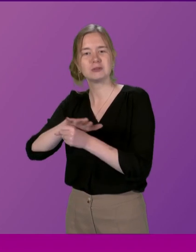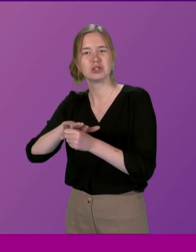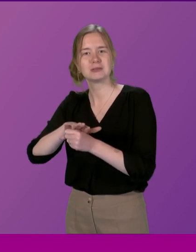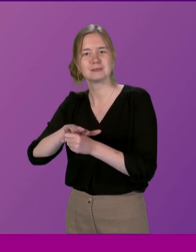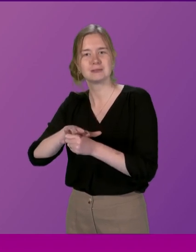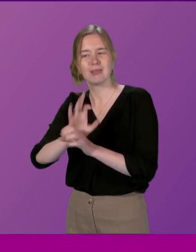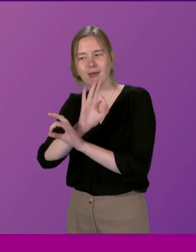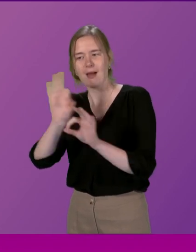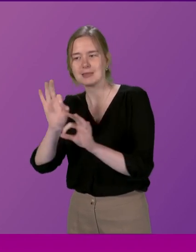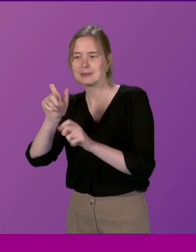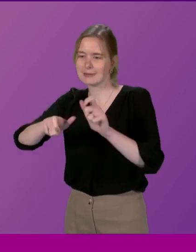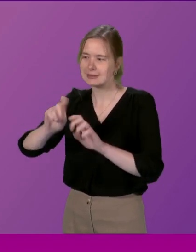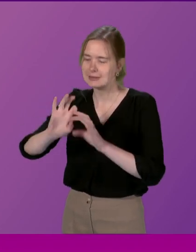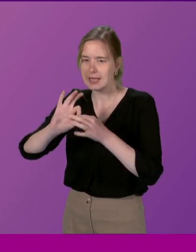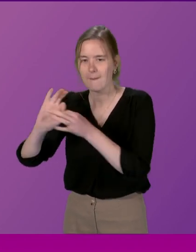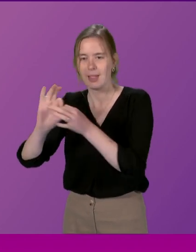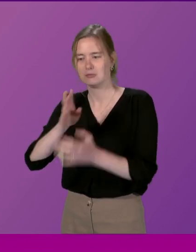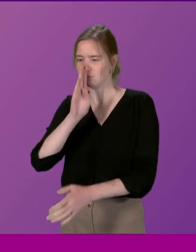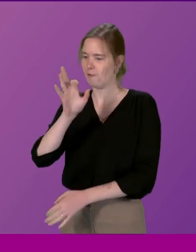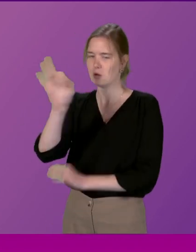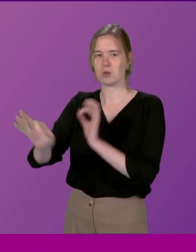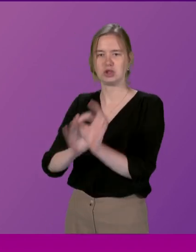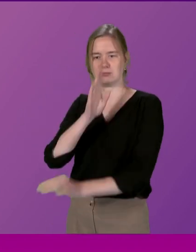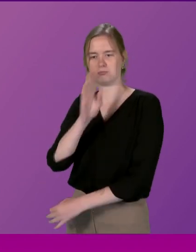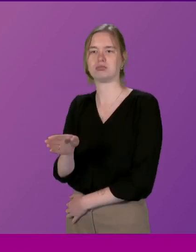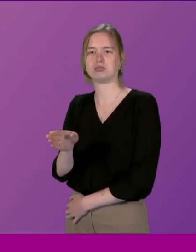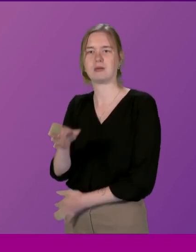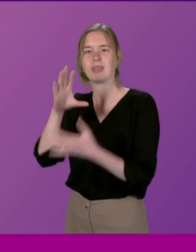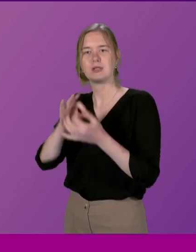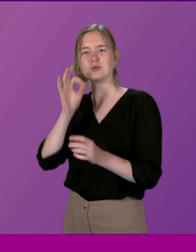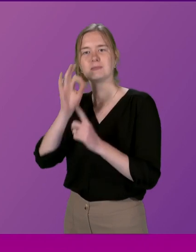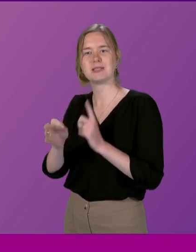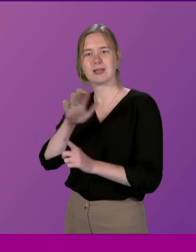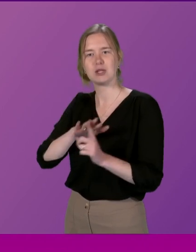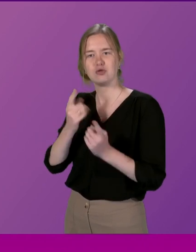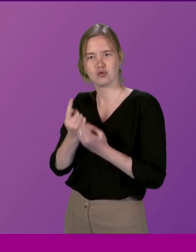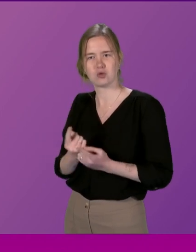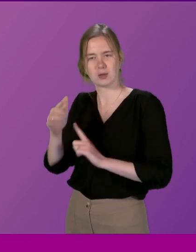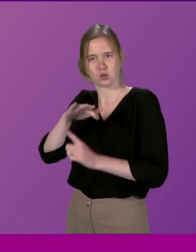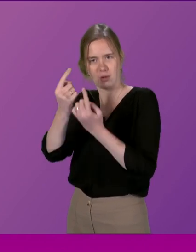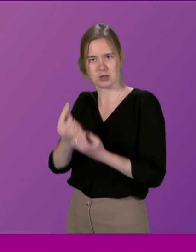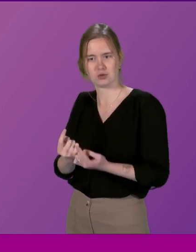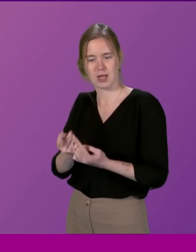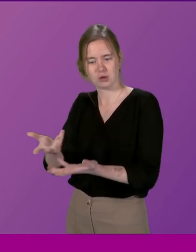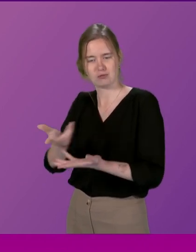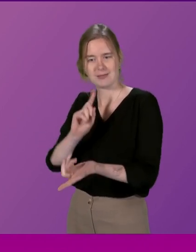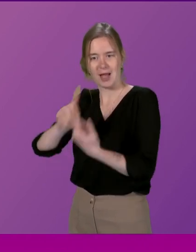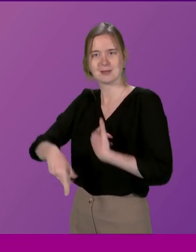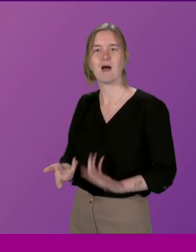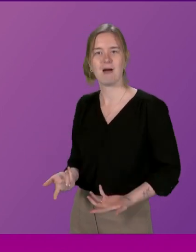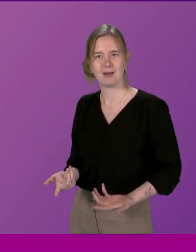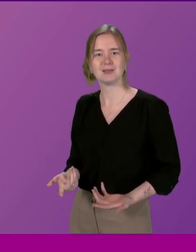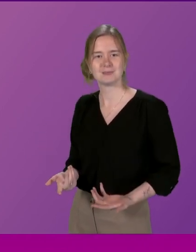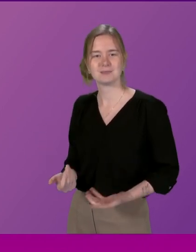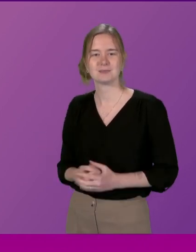their citizen assembly direct questions about certain issues and social issues And they got the answers from the public there